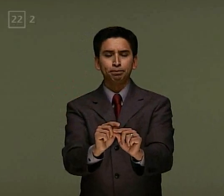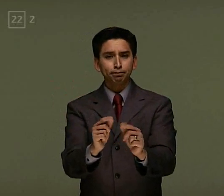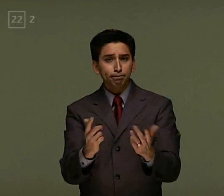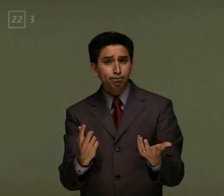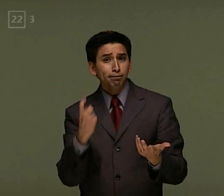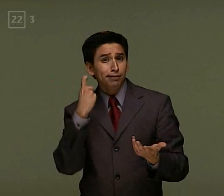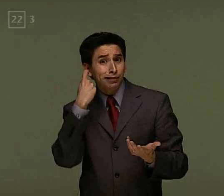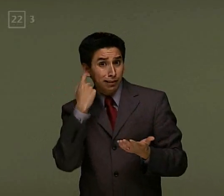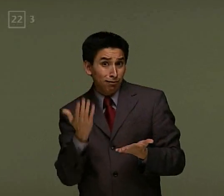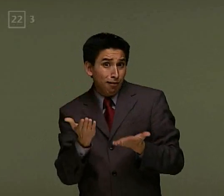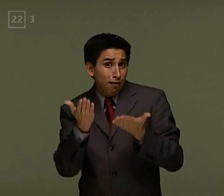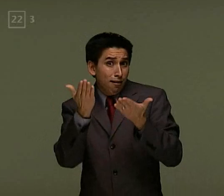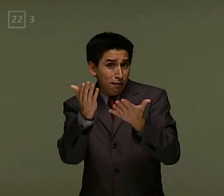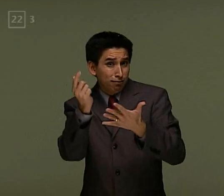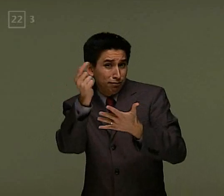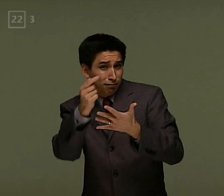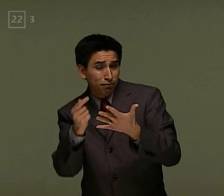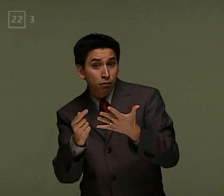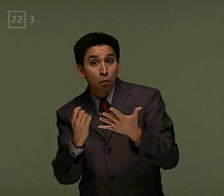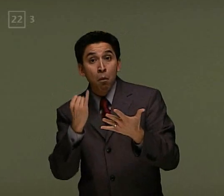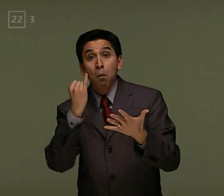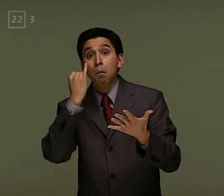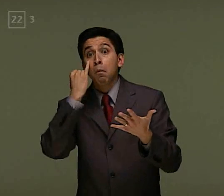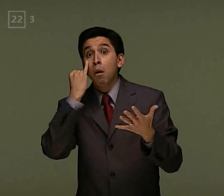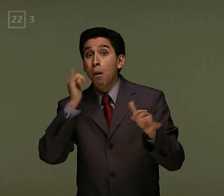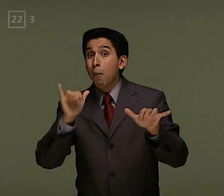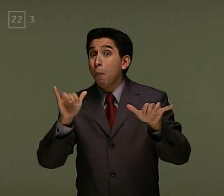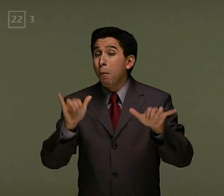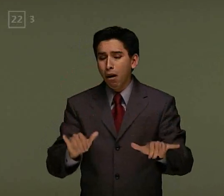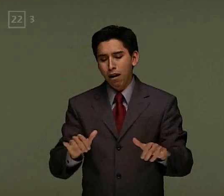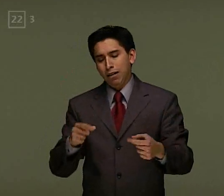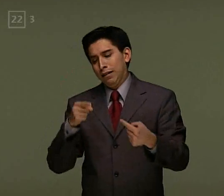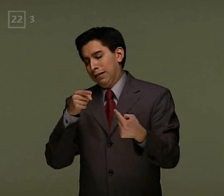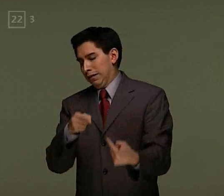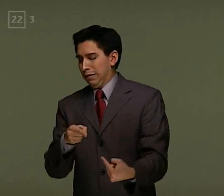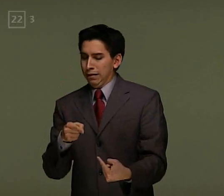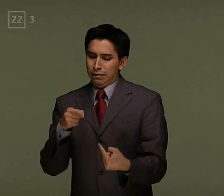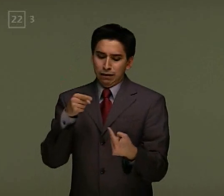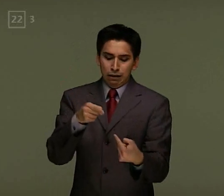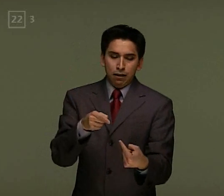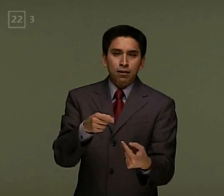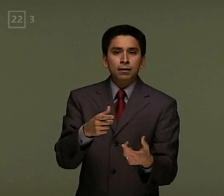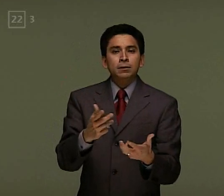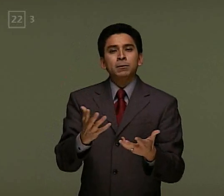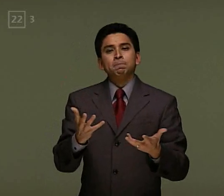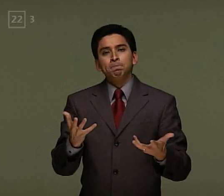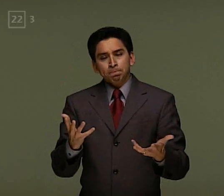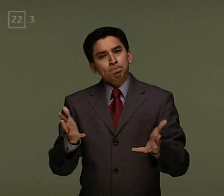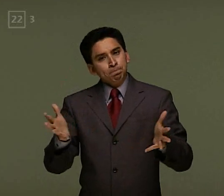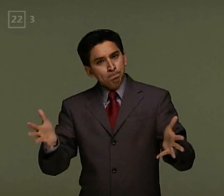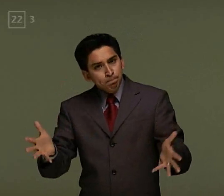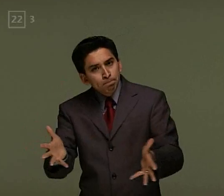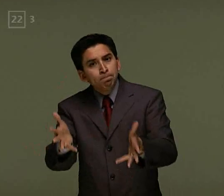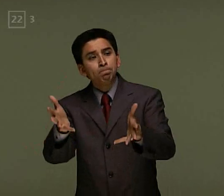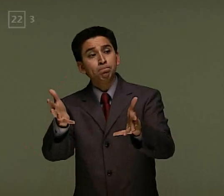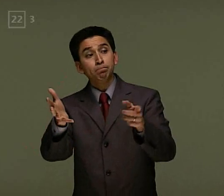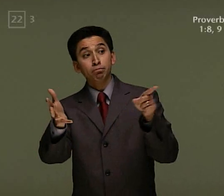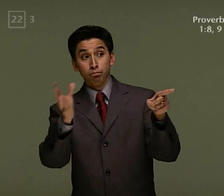suck my nuts cause I wear a nice watch I'm looking like I sweat I'm Black like I'm God Sweat Hoes up